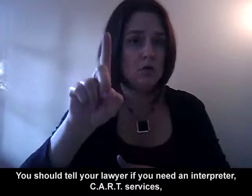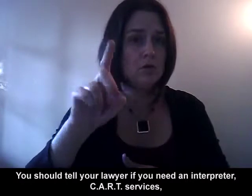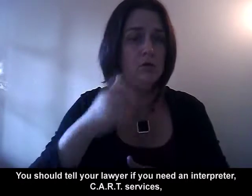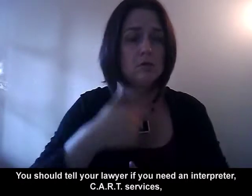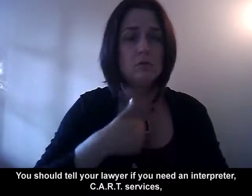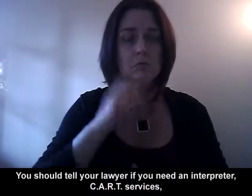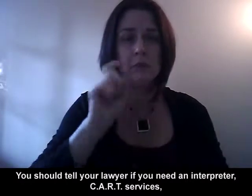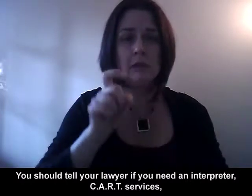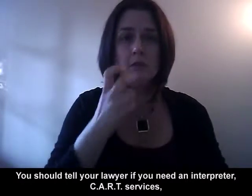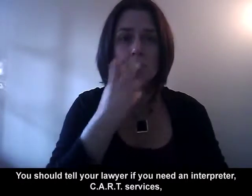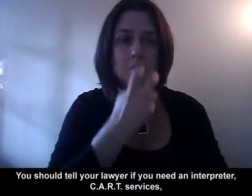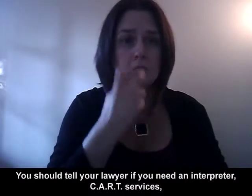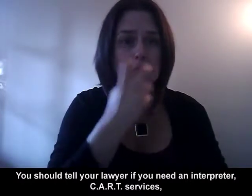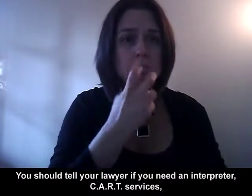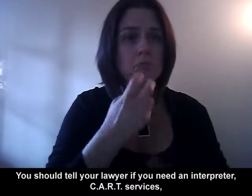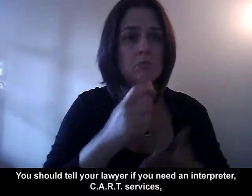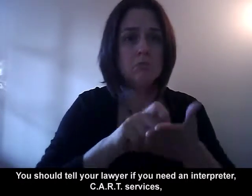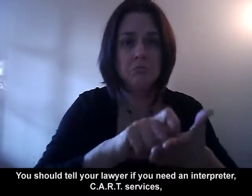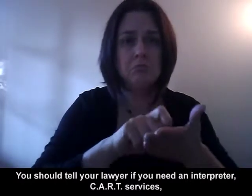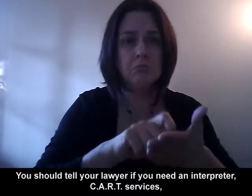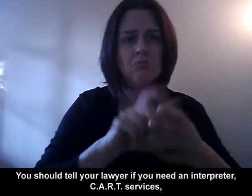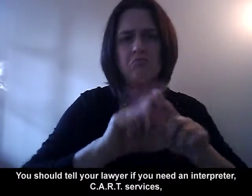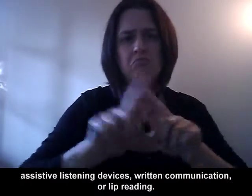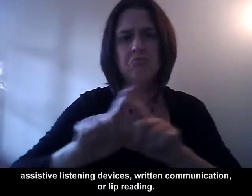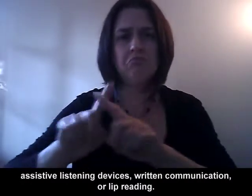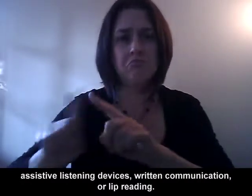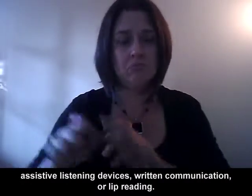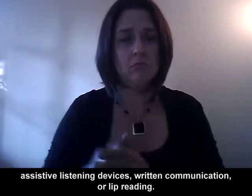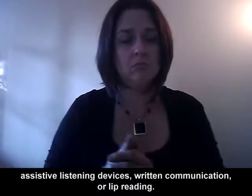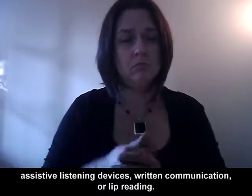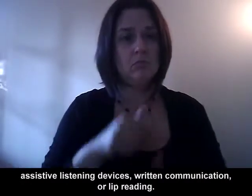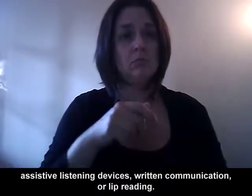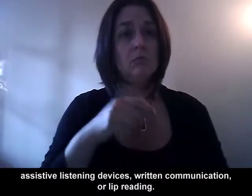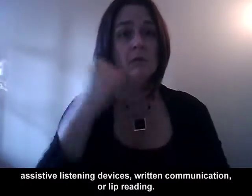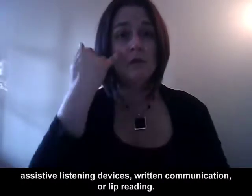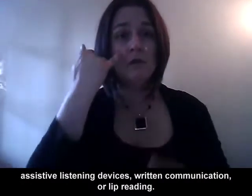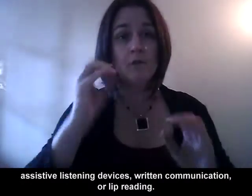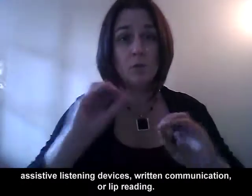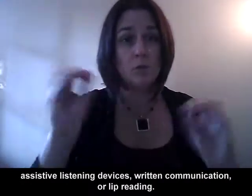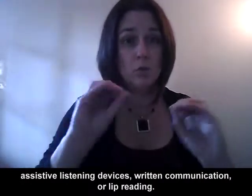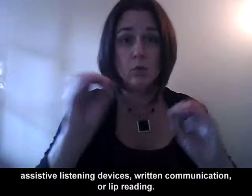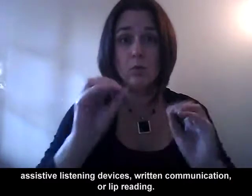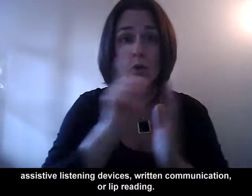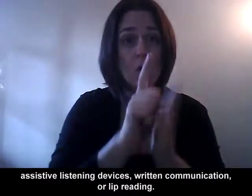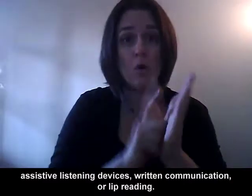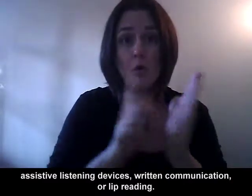interpreter, CART services, assistive listening devices, written communication, lip reading.